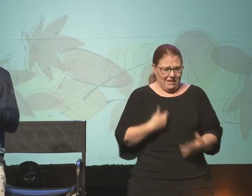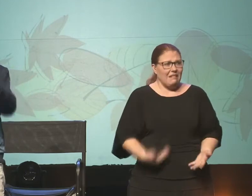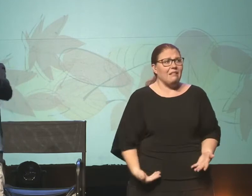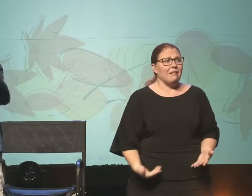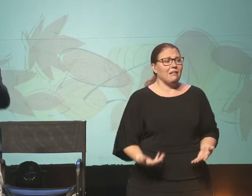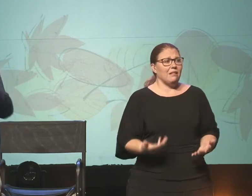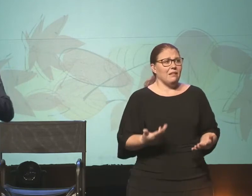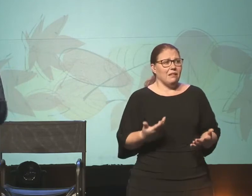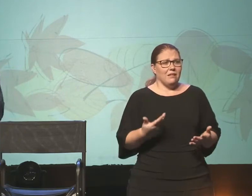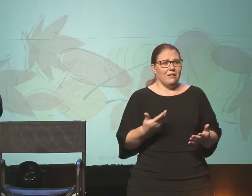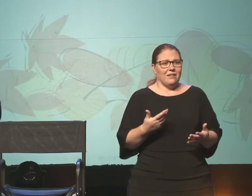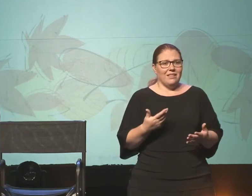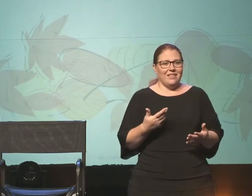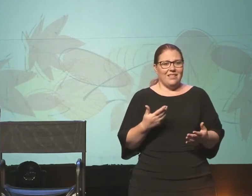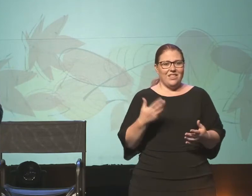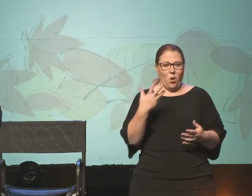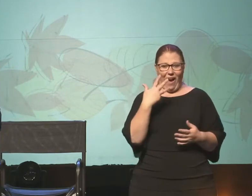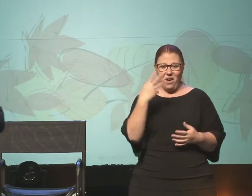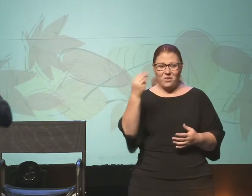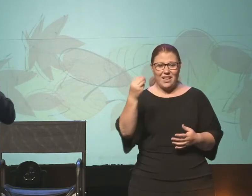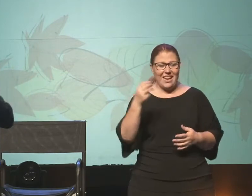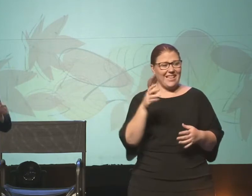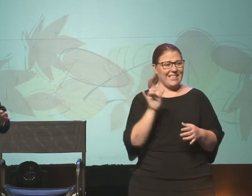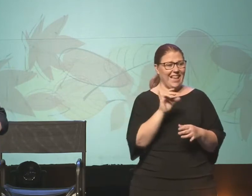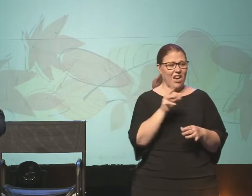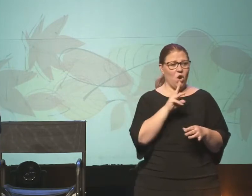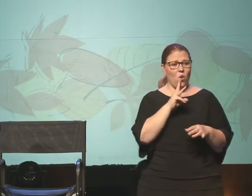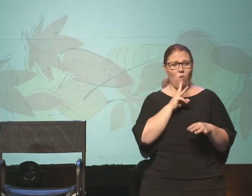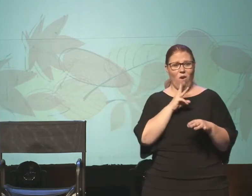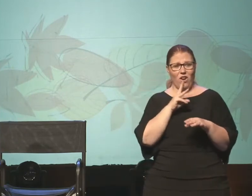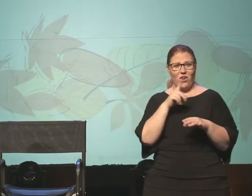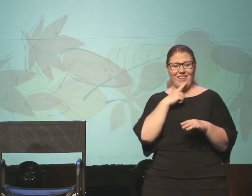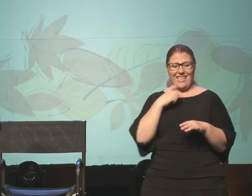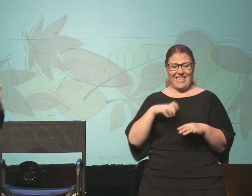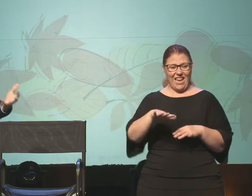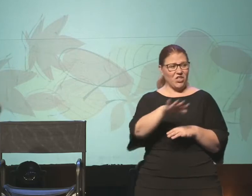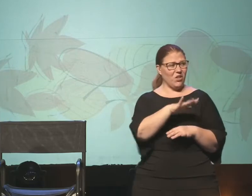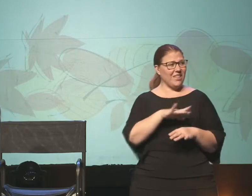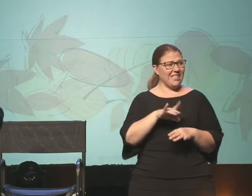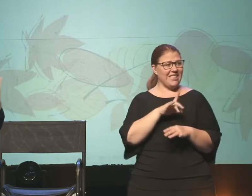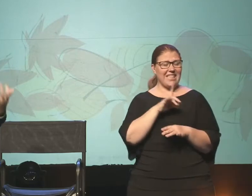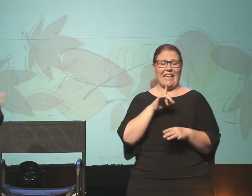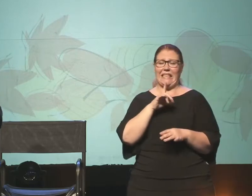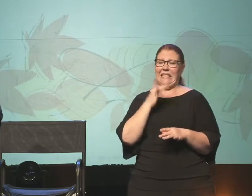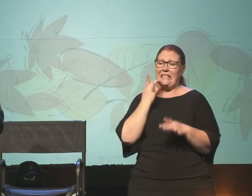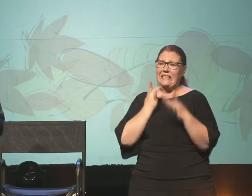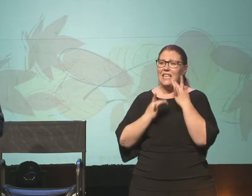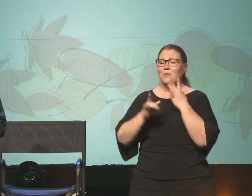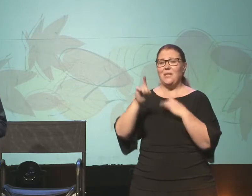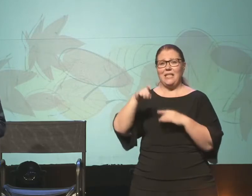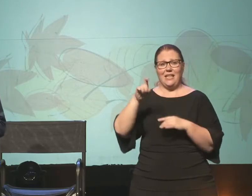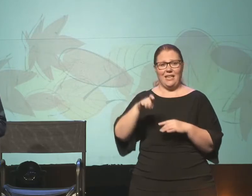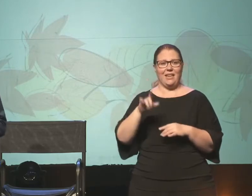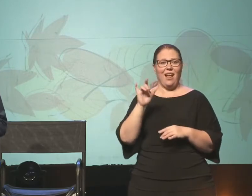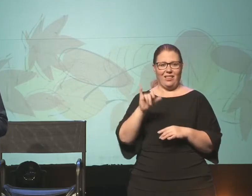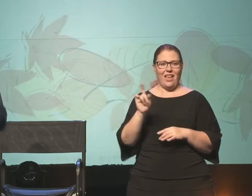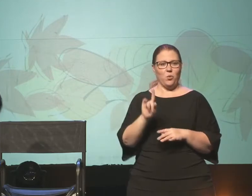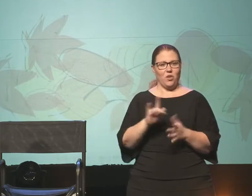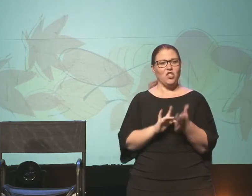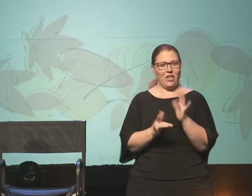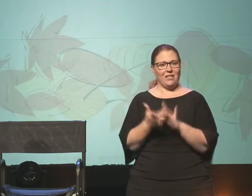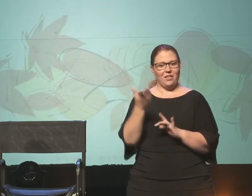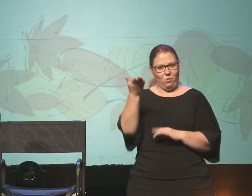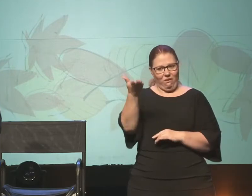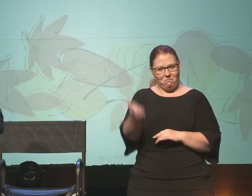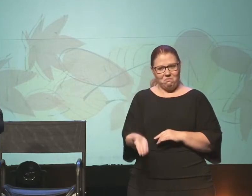See, in the margins, mercy is like water in a desert. It's just desperately needed. And that's where Jesus was in this moment. And he